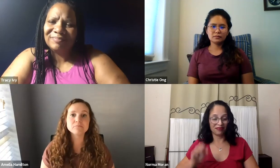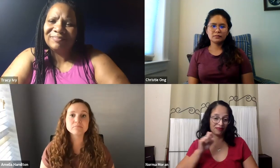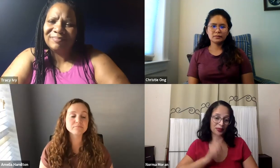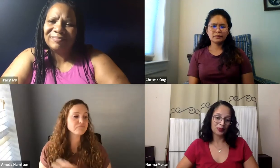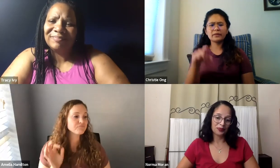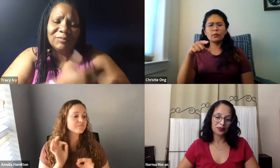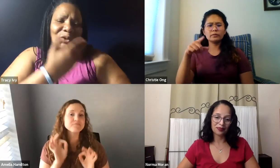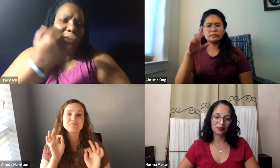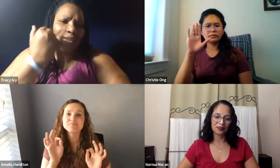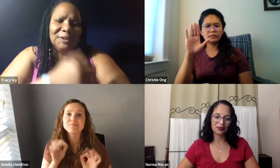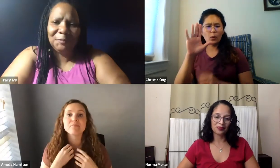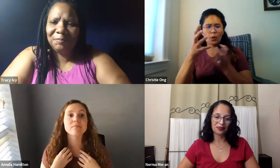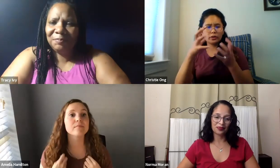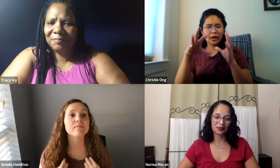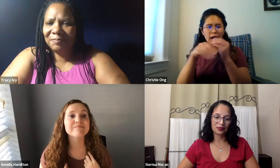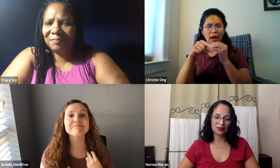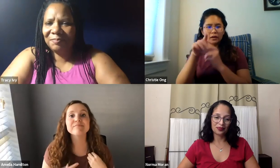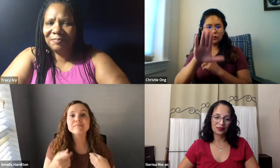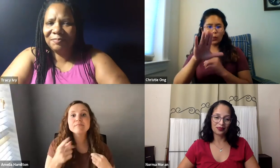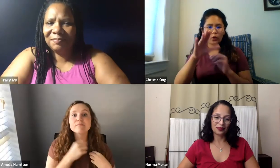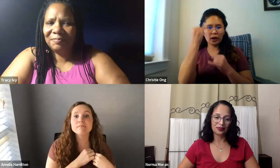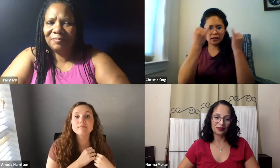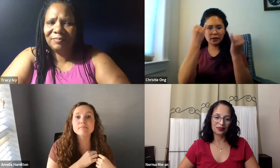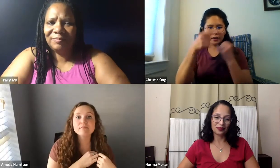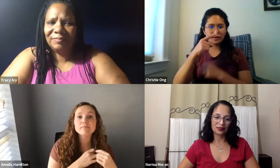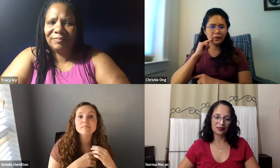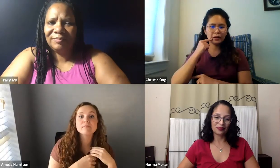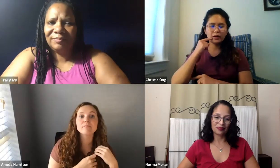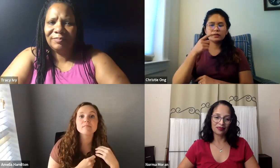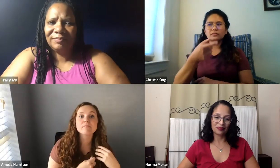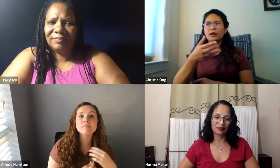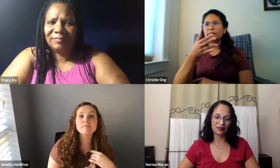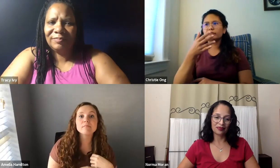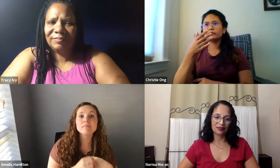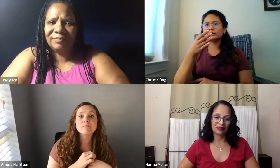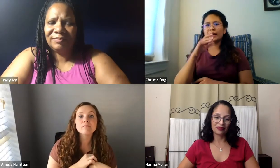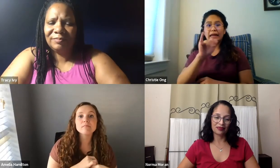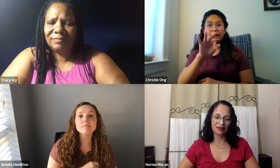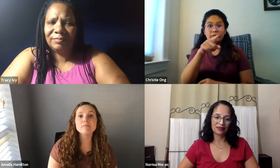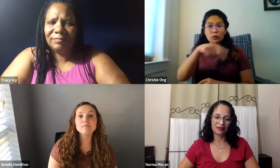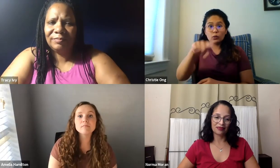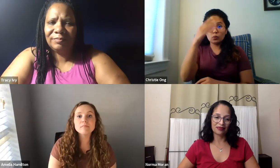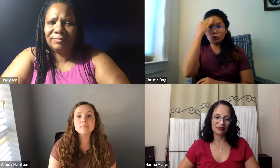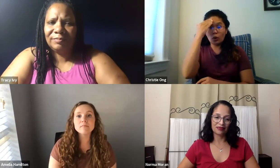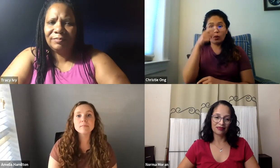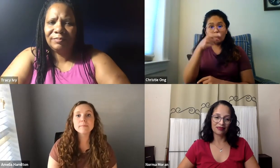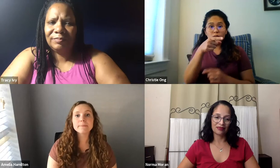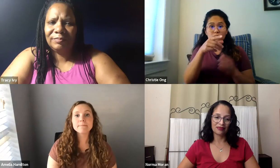alumni and they might then be interested in attending NTID as well. That's a great idea. This is Christy. That's a great idea, Amelia.